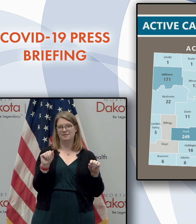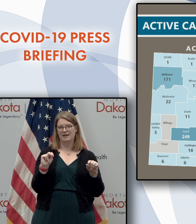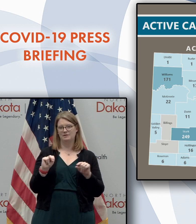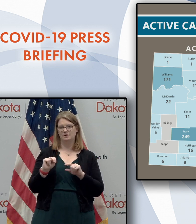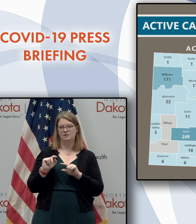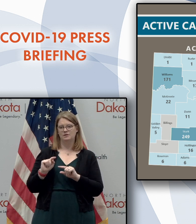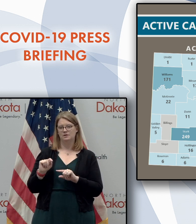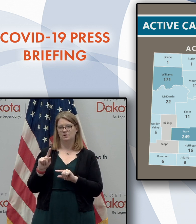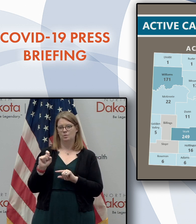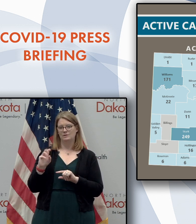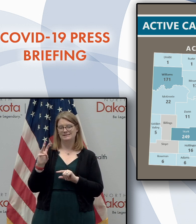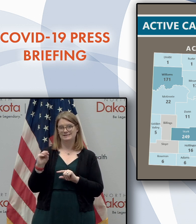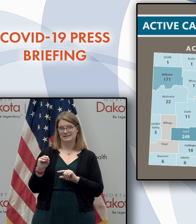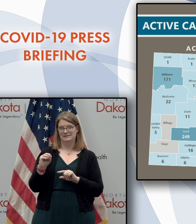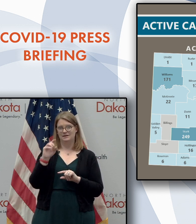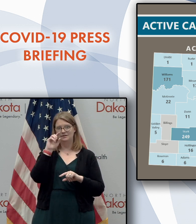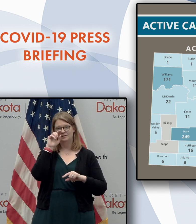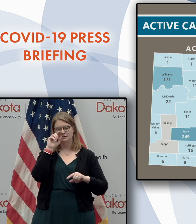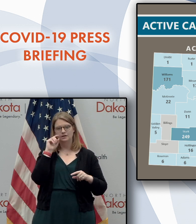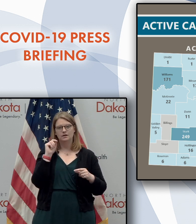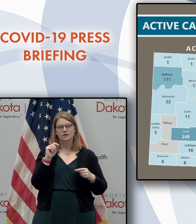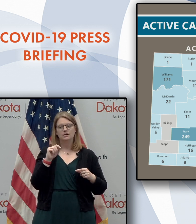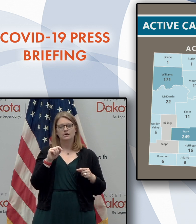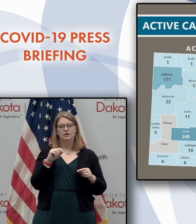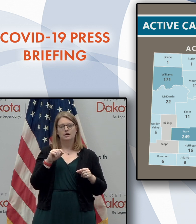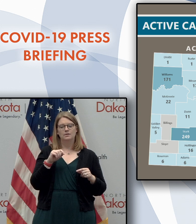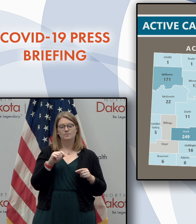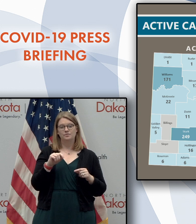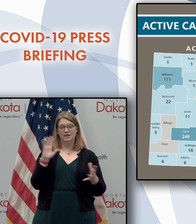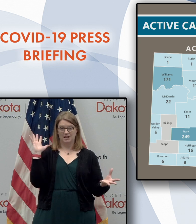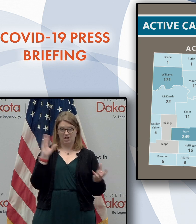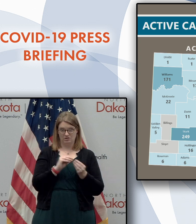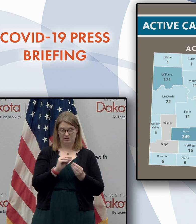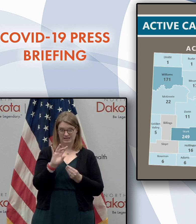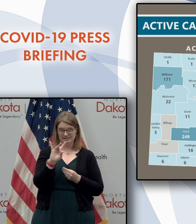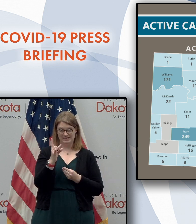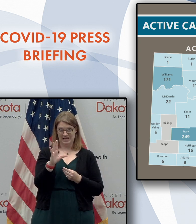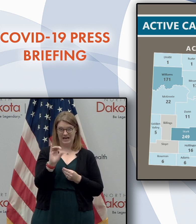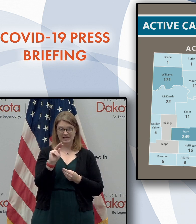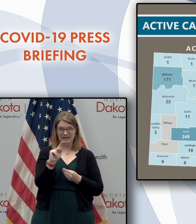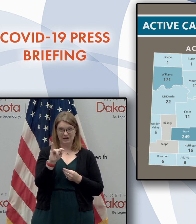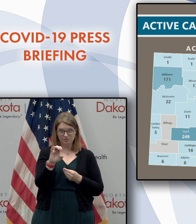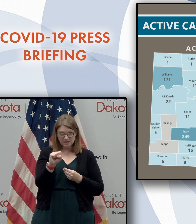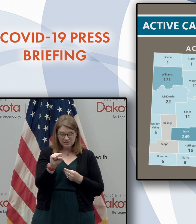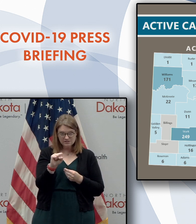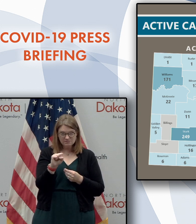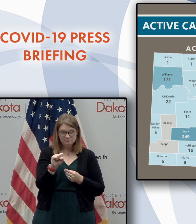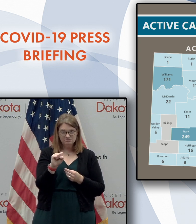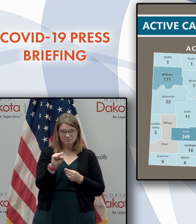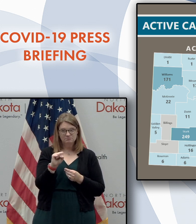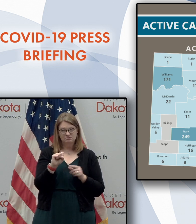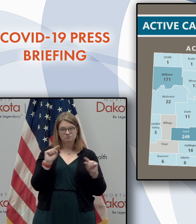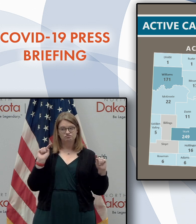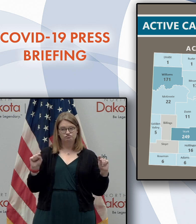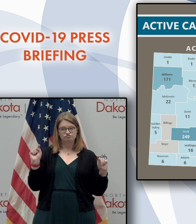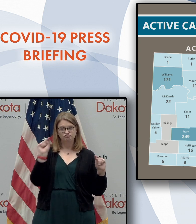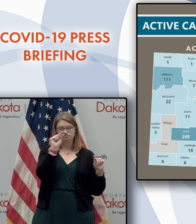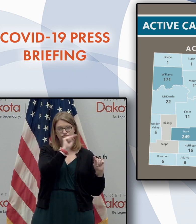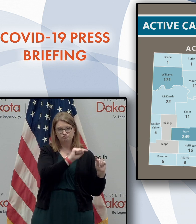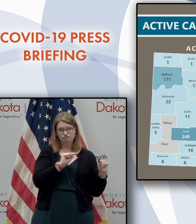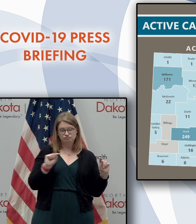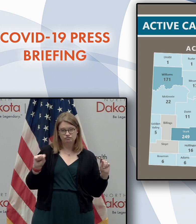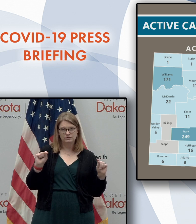160. And if you take a look at these eight counties which represent some of our and also include our